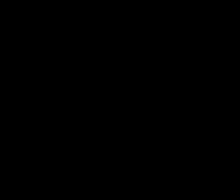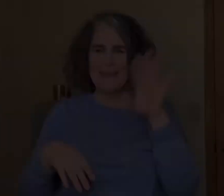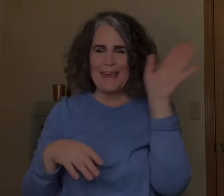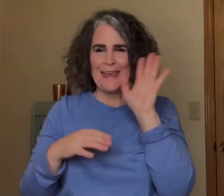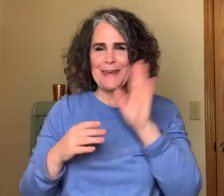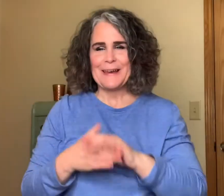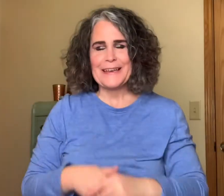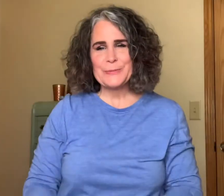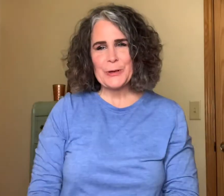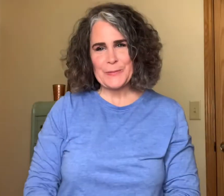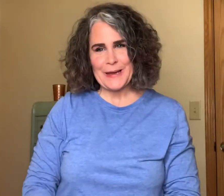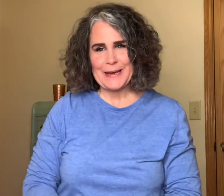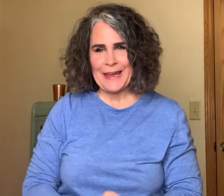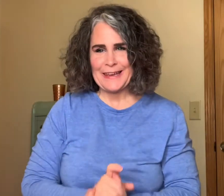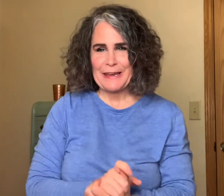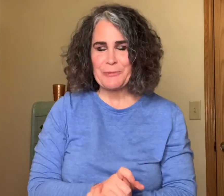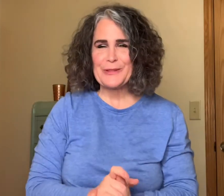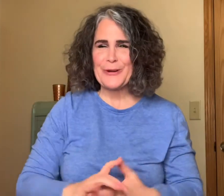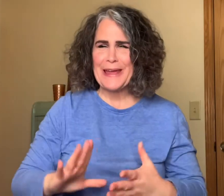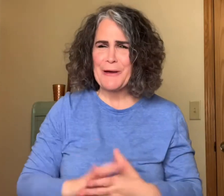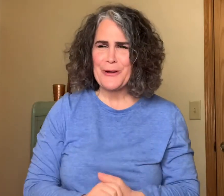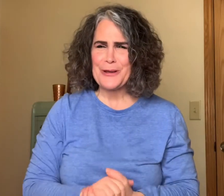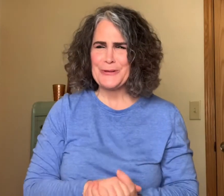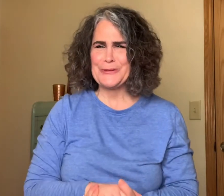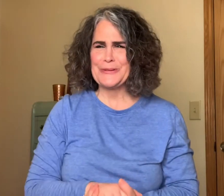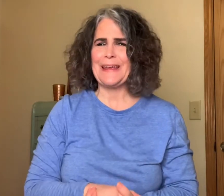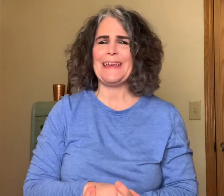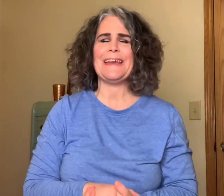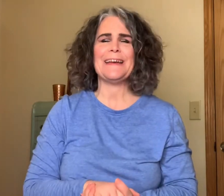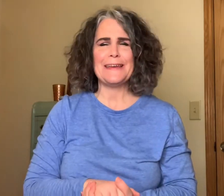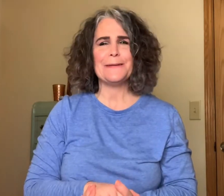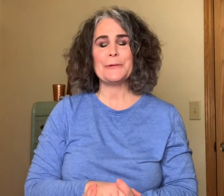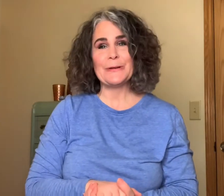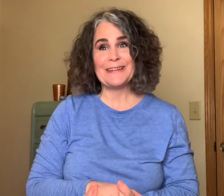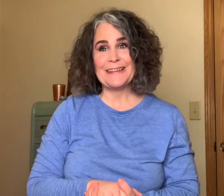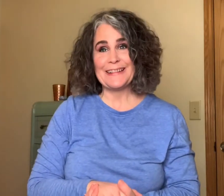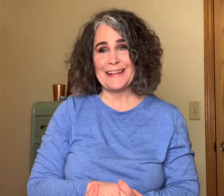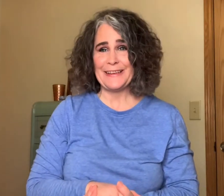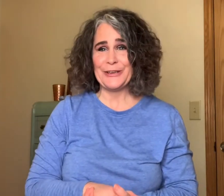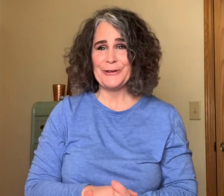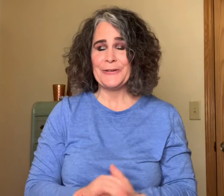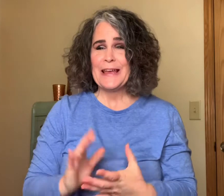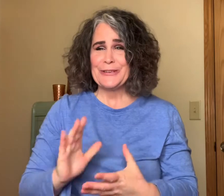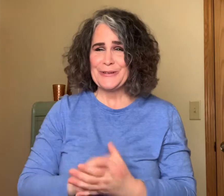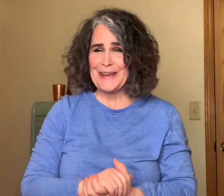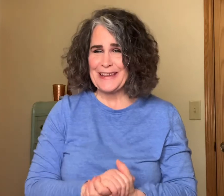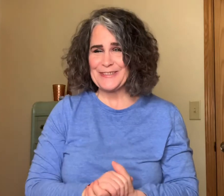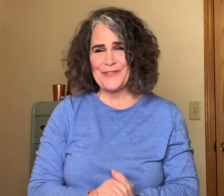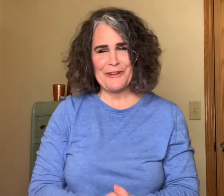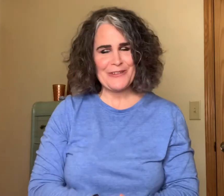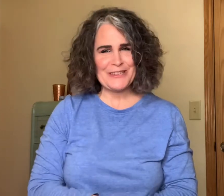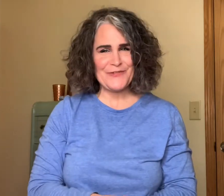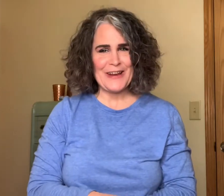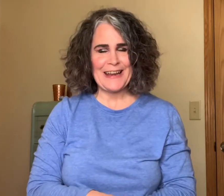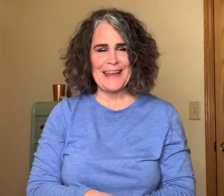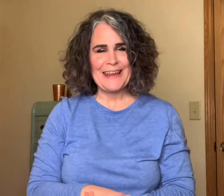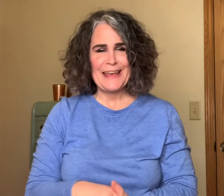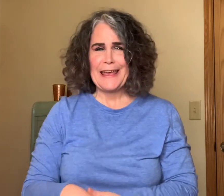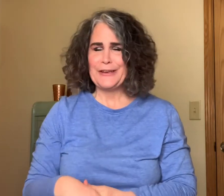Hey guys, welcome back to Hanging Out with Lori. How are you today? I am good, thank you. Today is Fragrance Friday and you